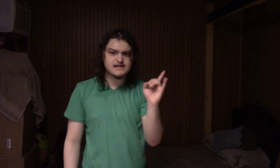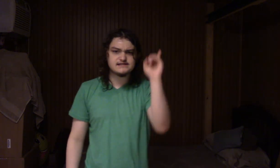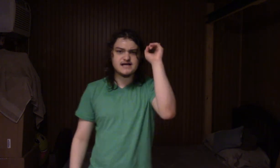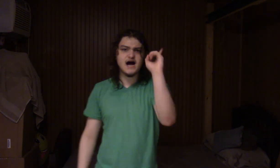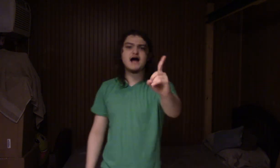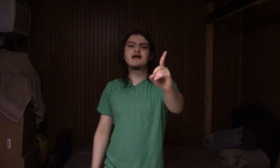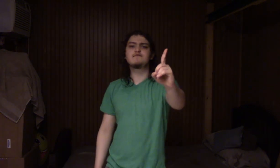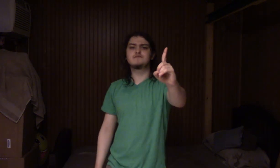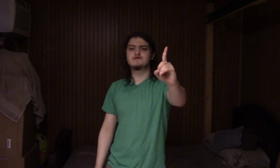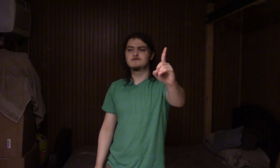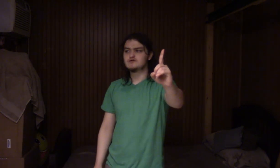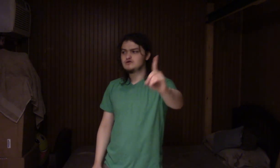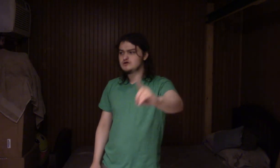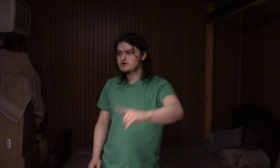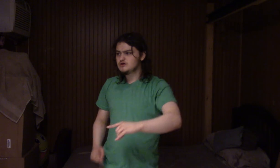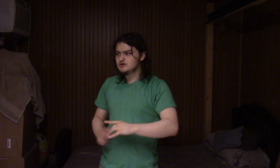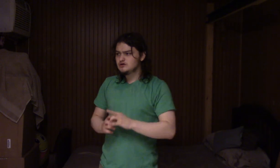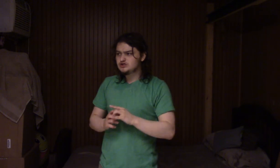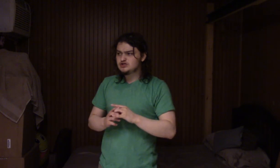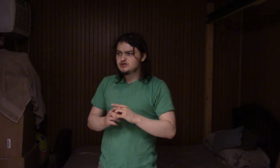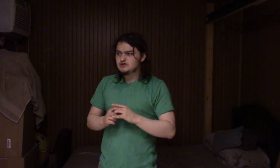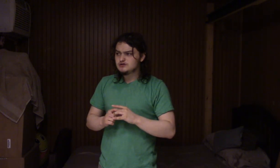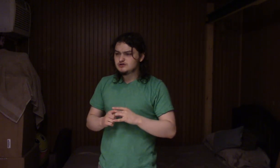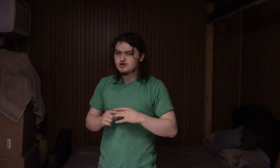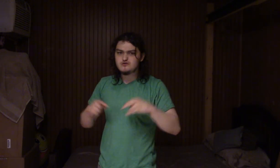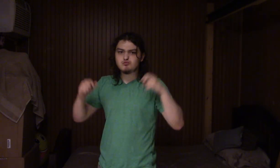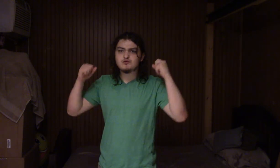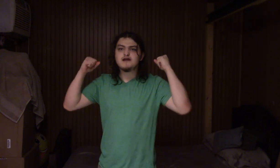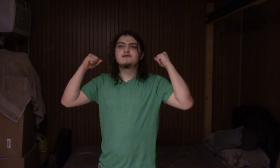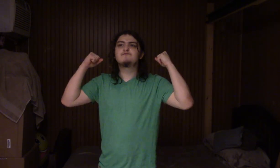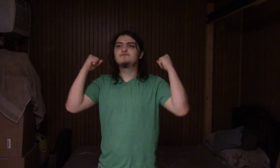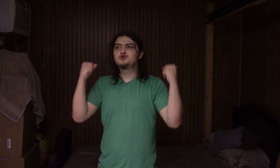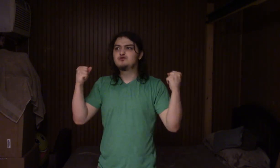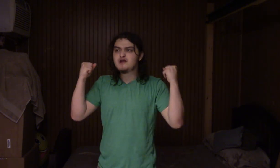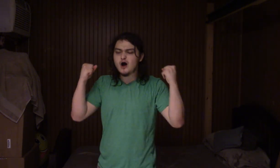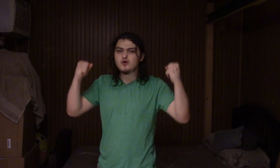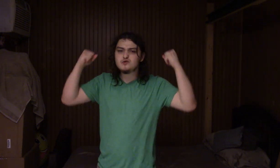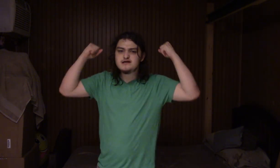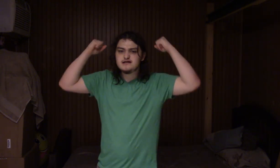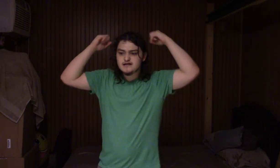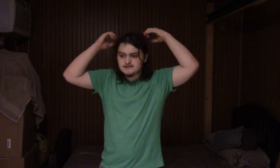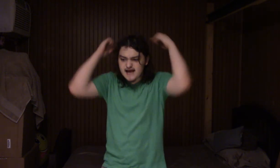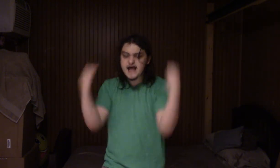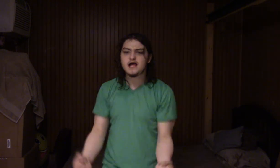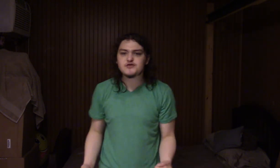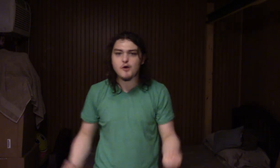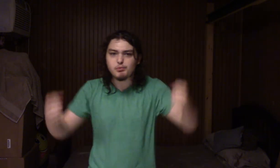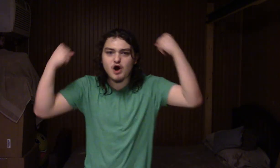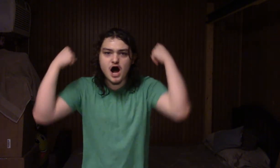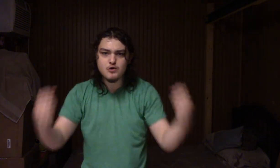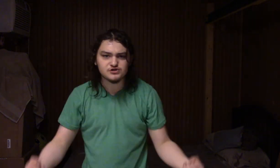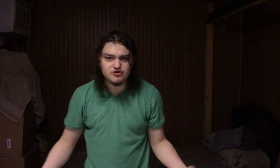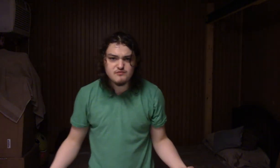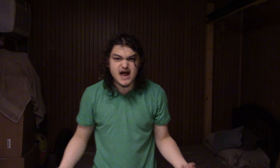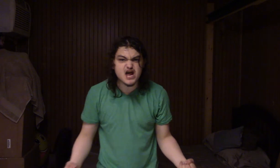is time to, to not only take the progress we made,